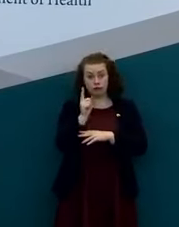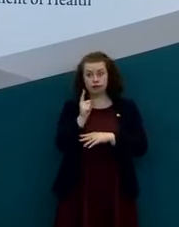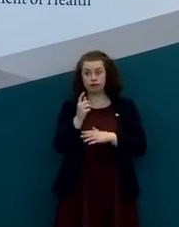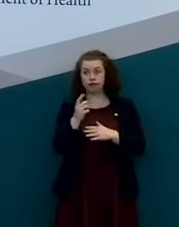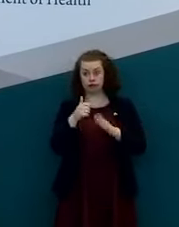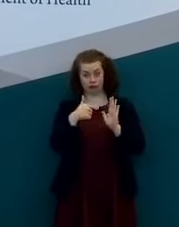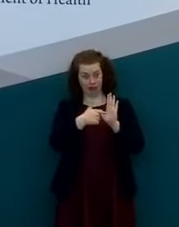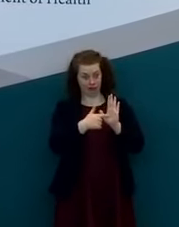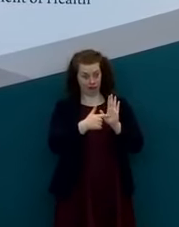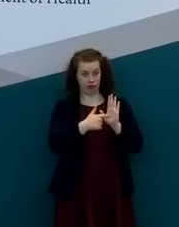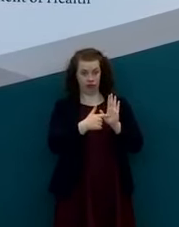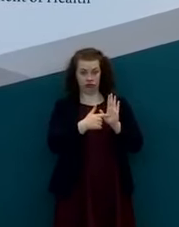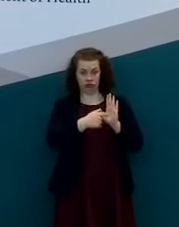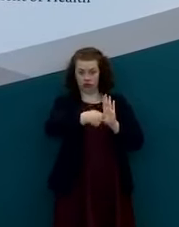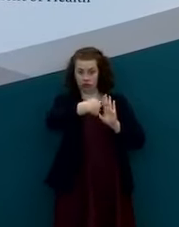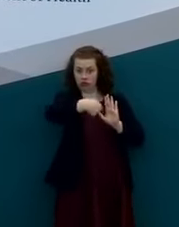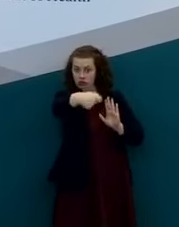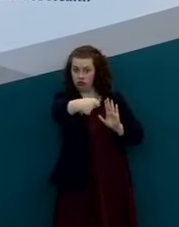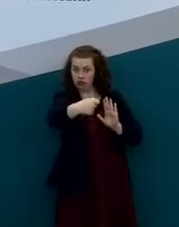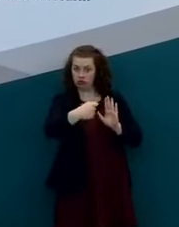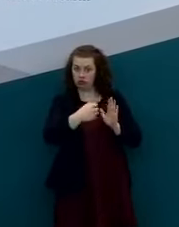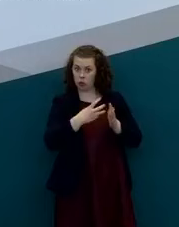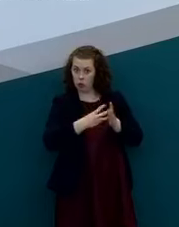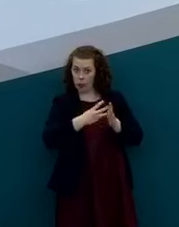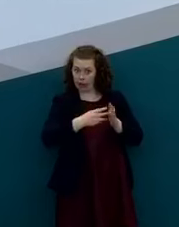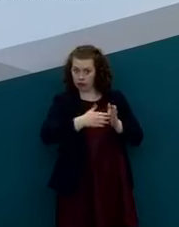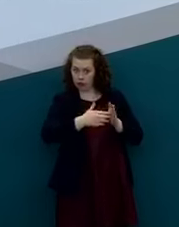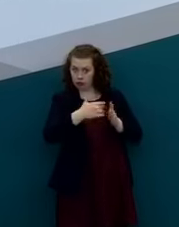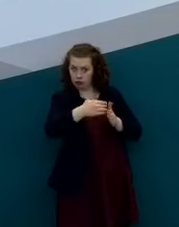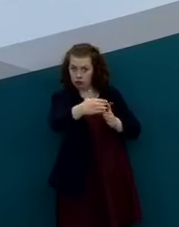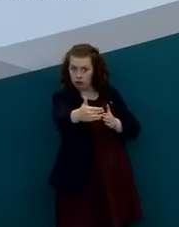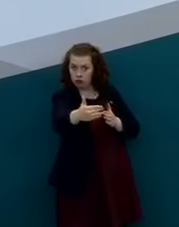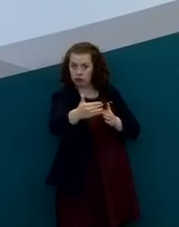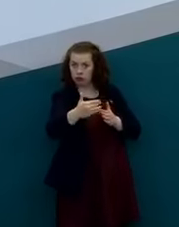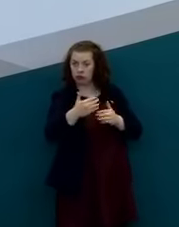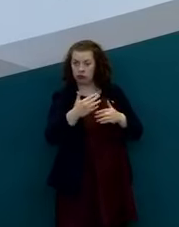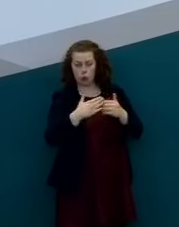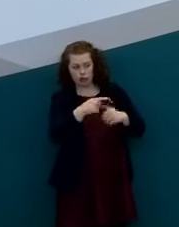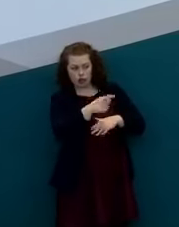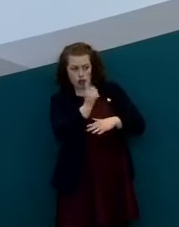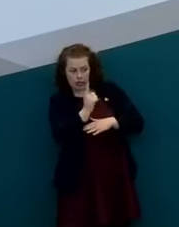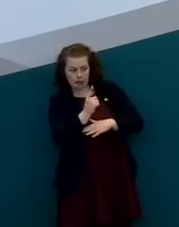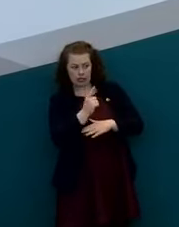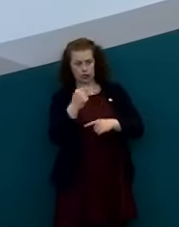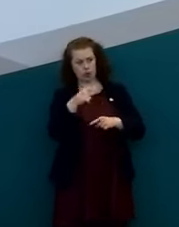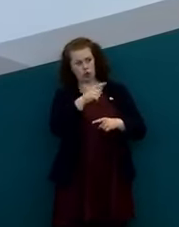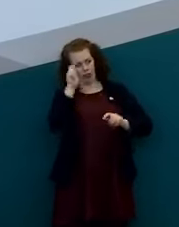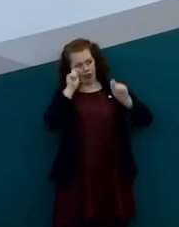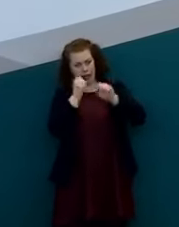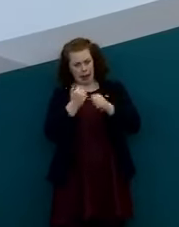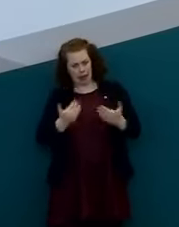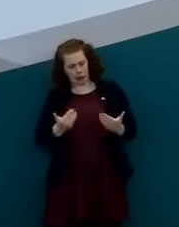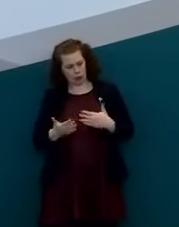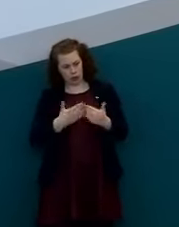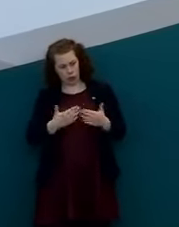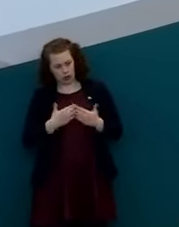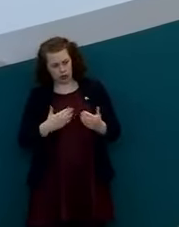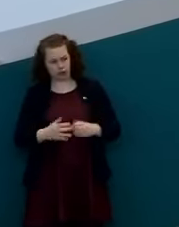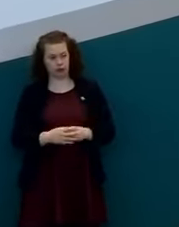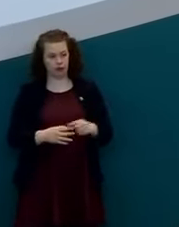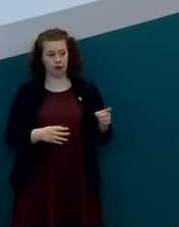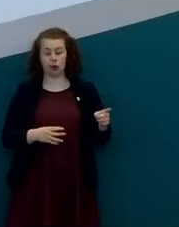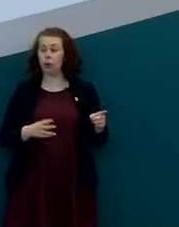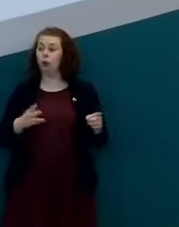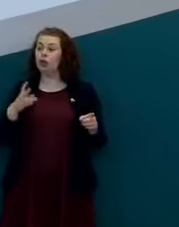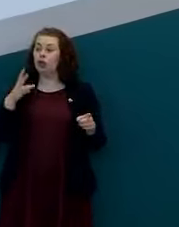long uh those restrictions should be in place and what are those recommendations that you're considering so uh we'll be in a position to